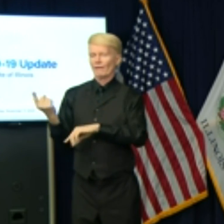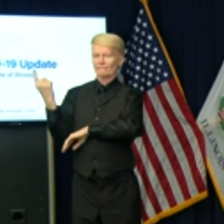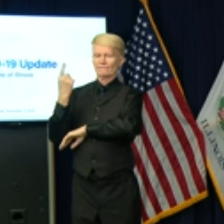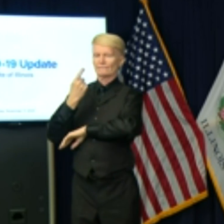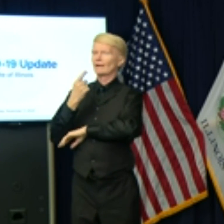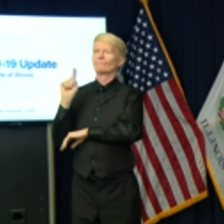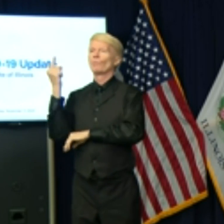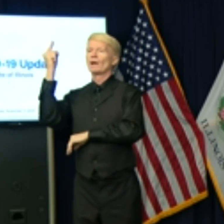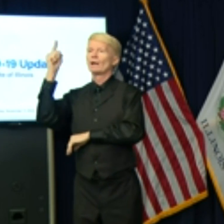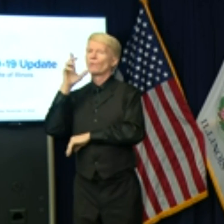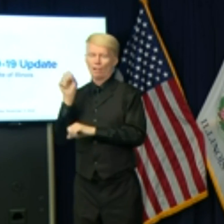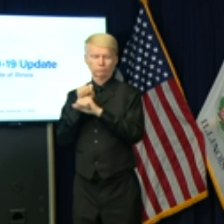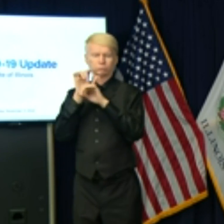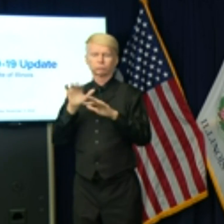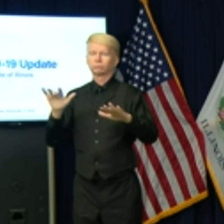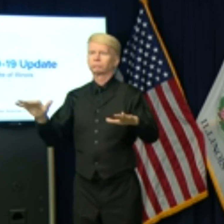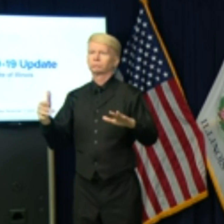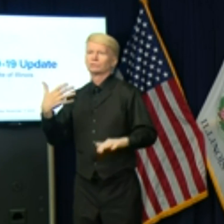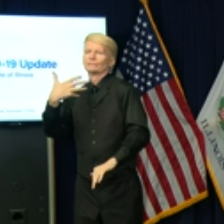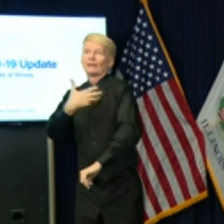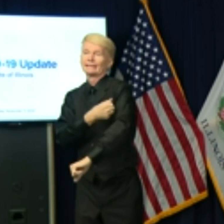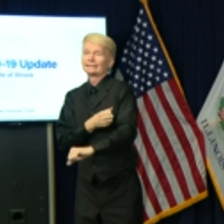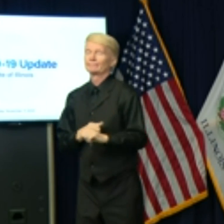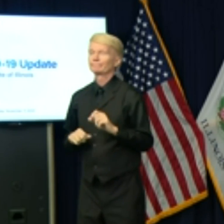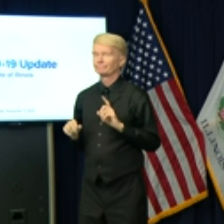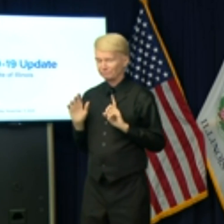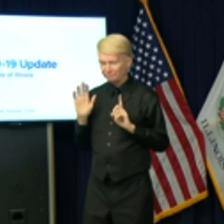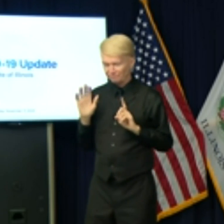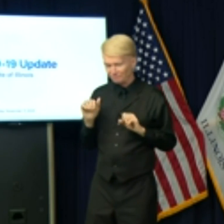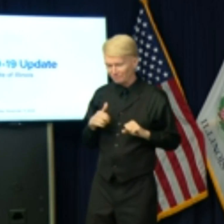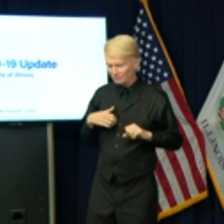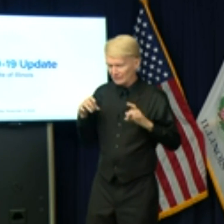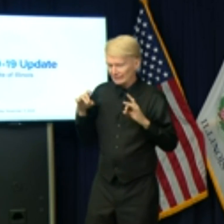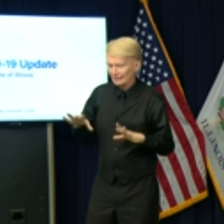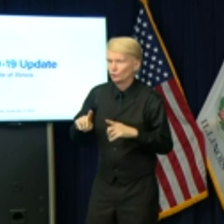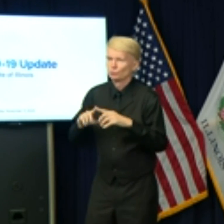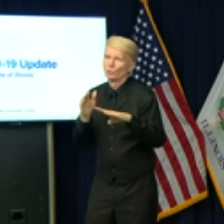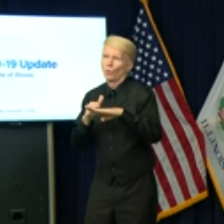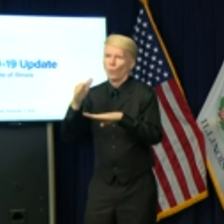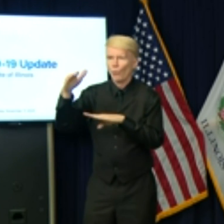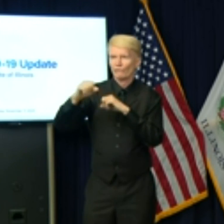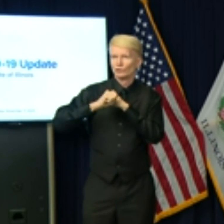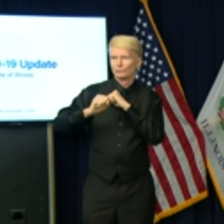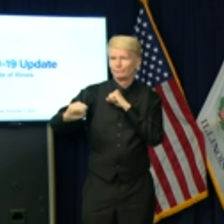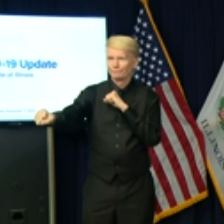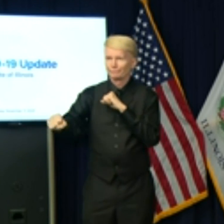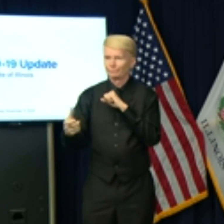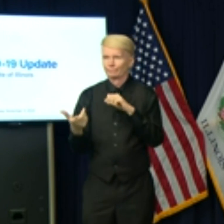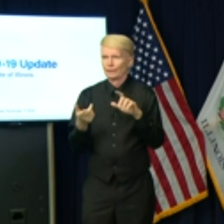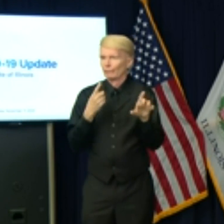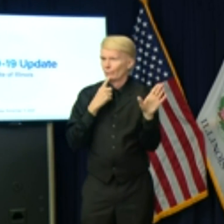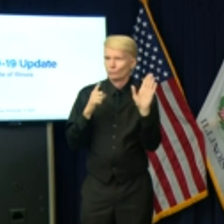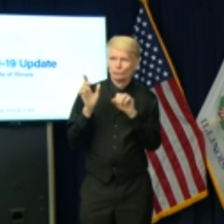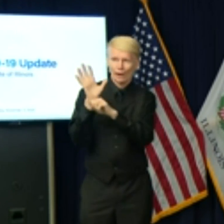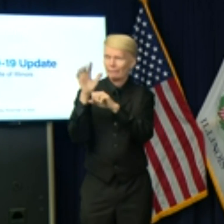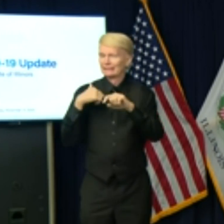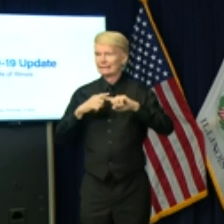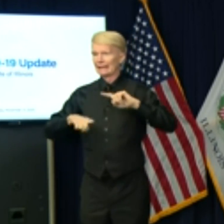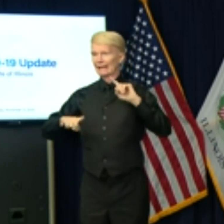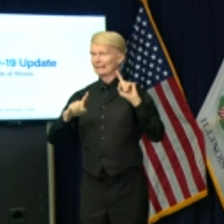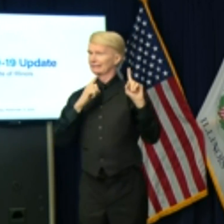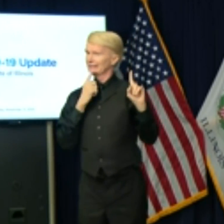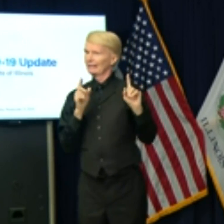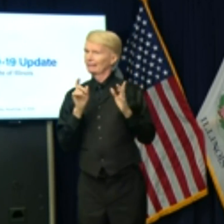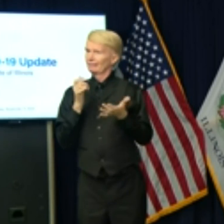will receive them? Yeah. I hate to over-promise and under-deliver. What we have been told is that the